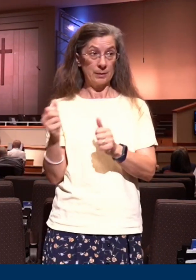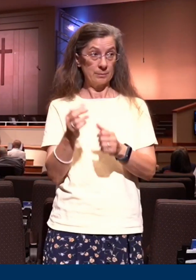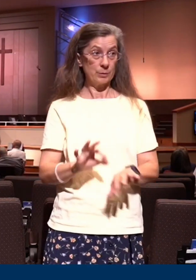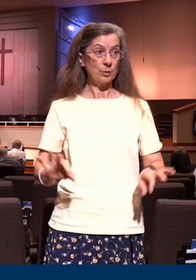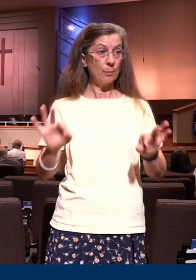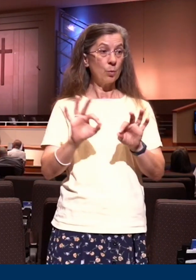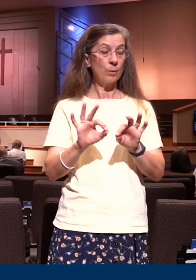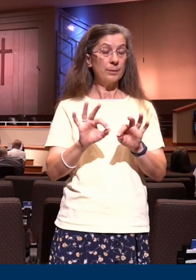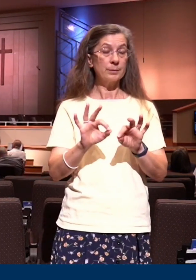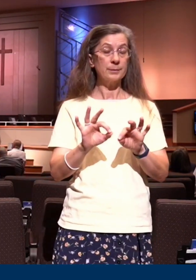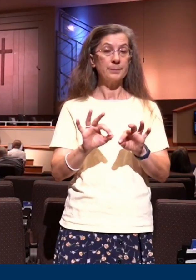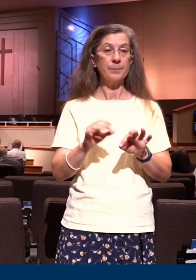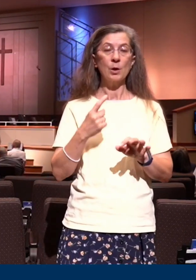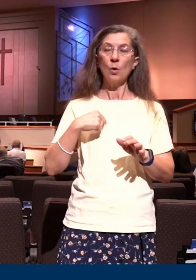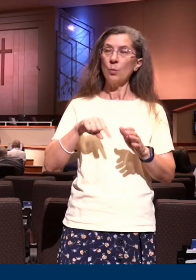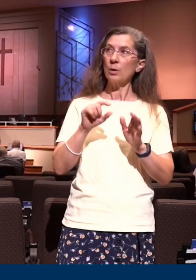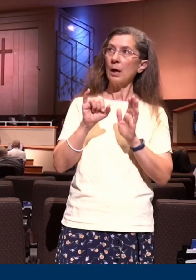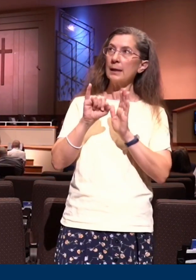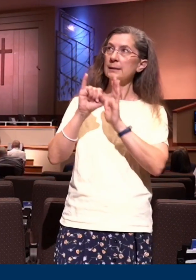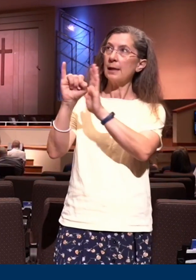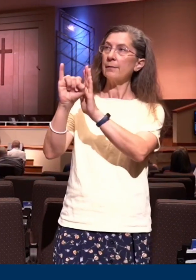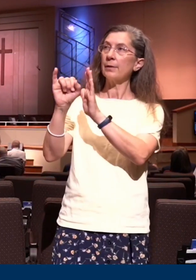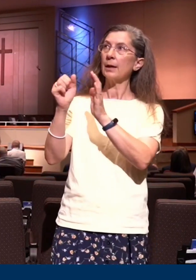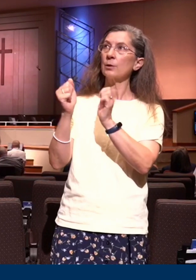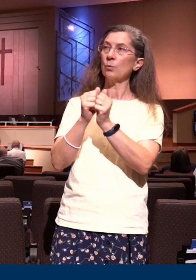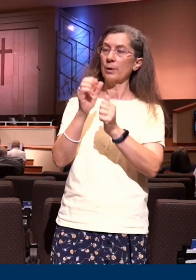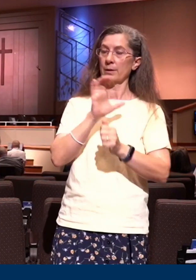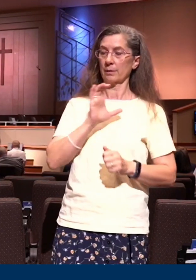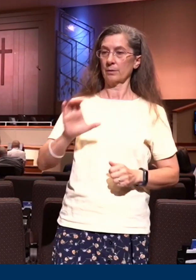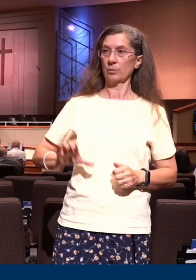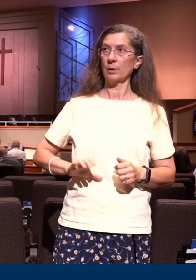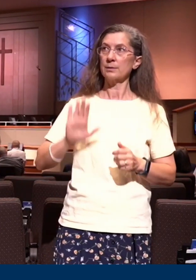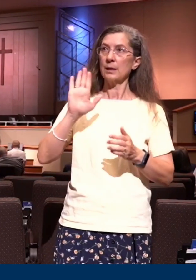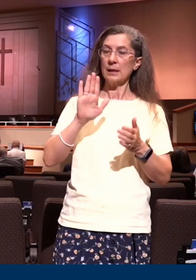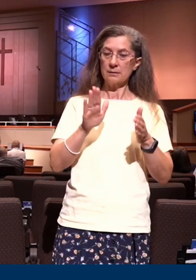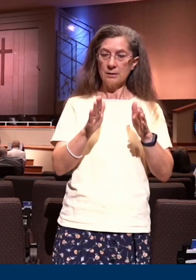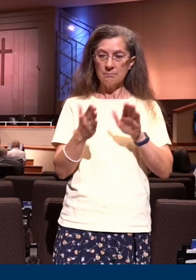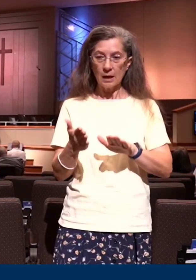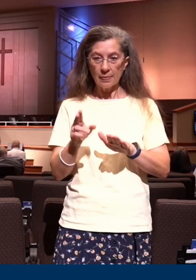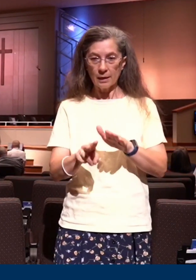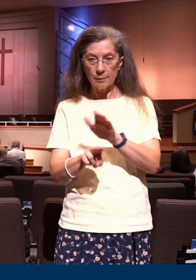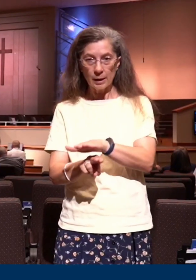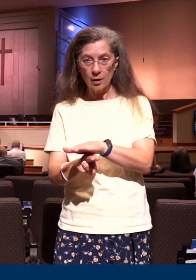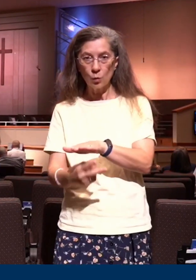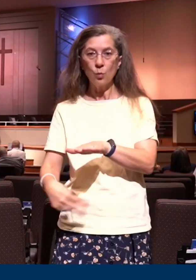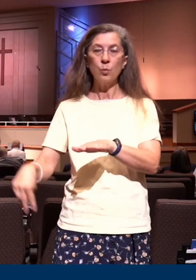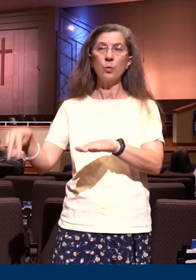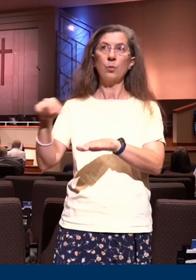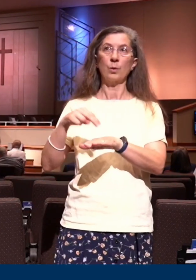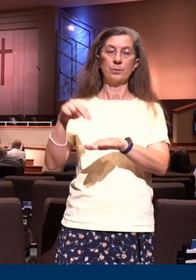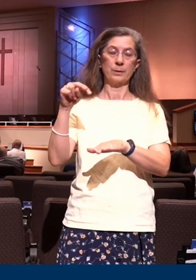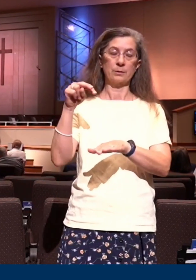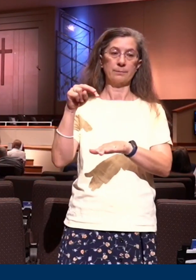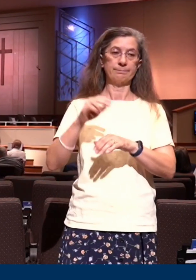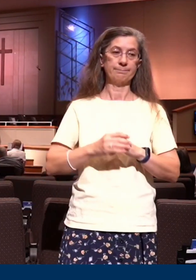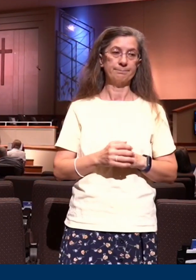way. We are identifying with Christ's death, burial, and resurrection. Now, 1 Corinthians